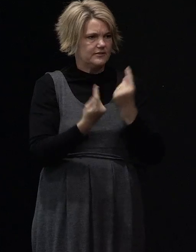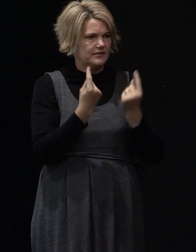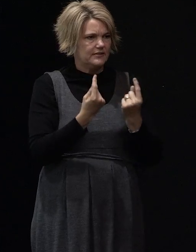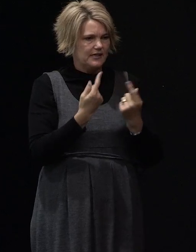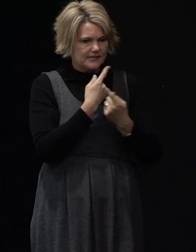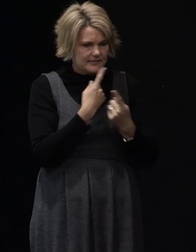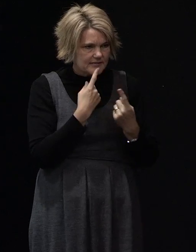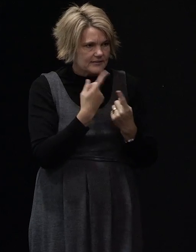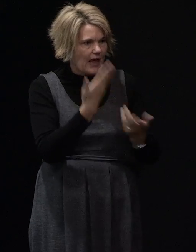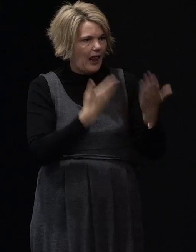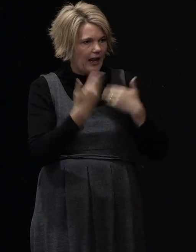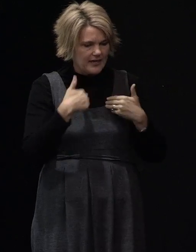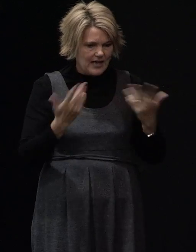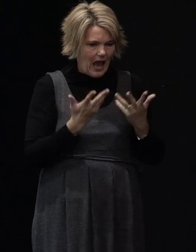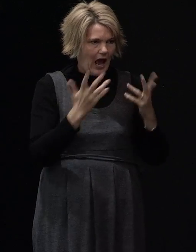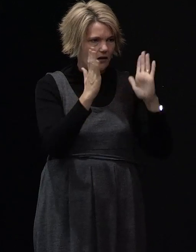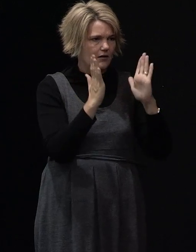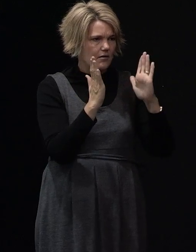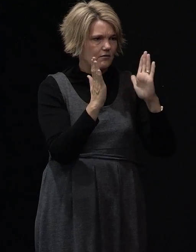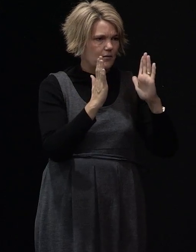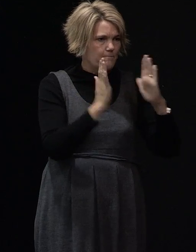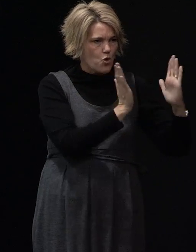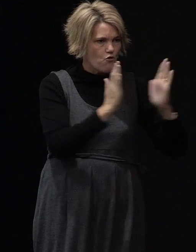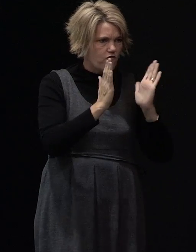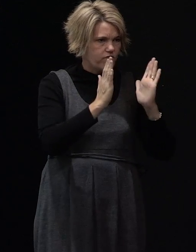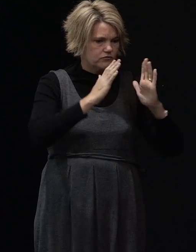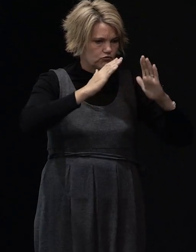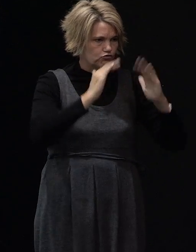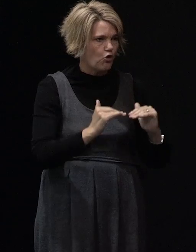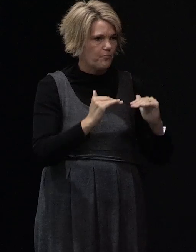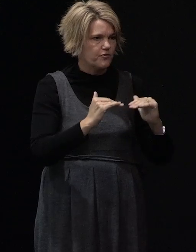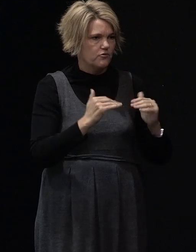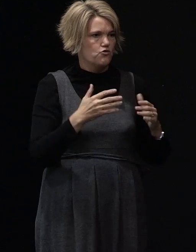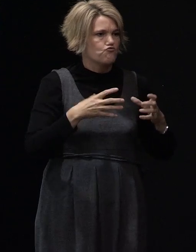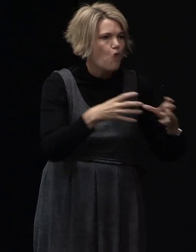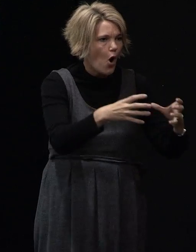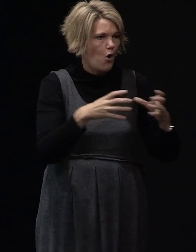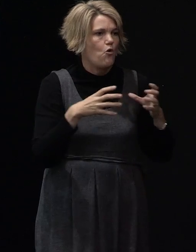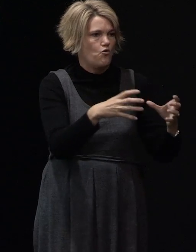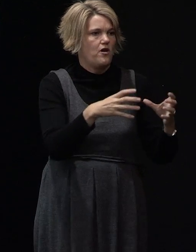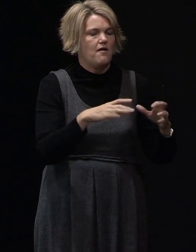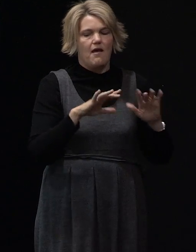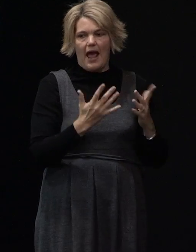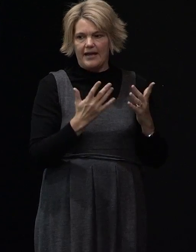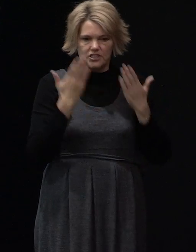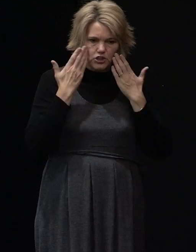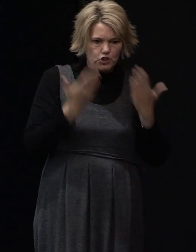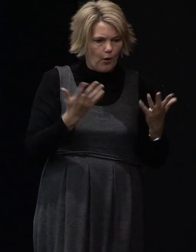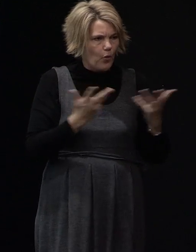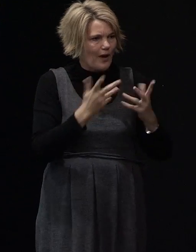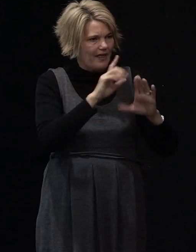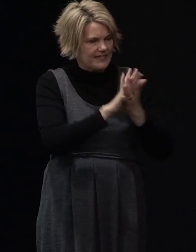racked, moved, dropped, rolled, all sorts of expressions were coming and pointing out where that damage could be seen.